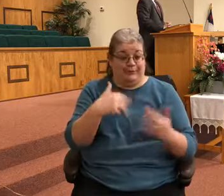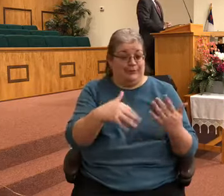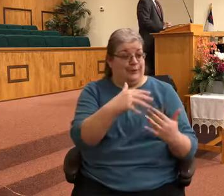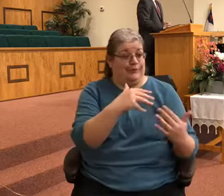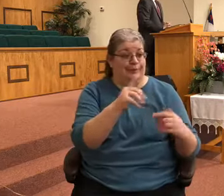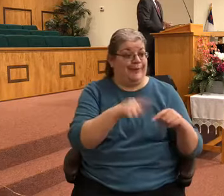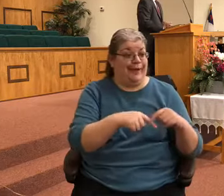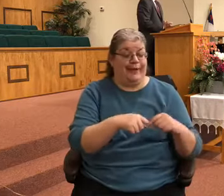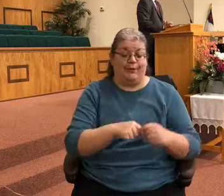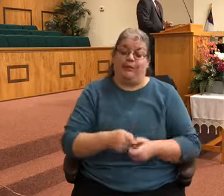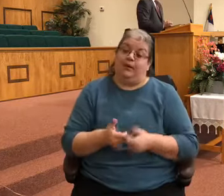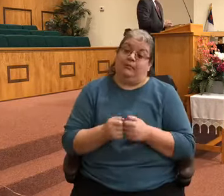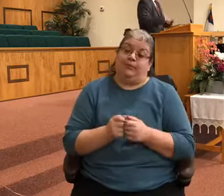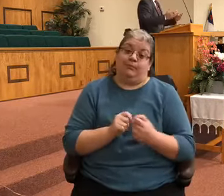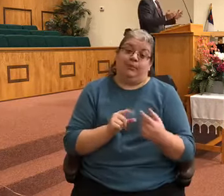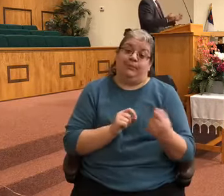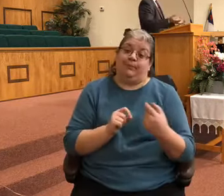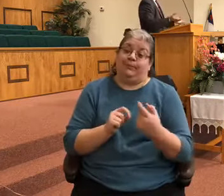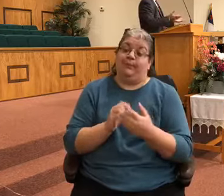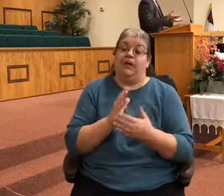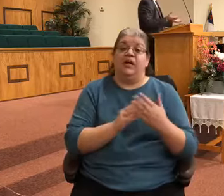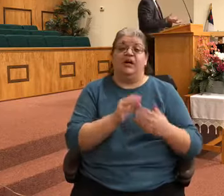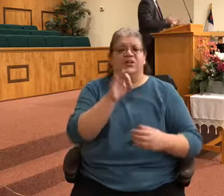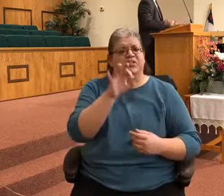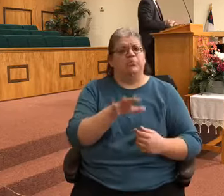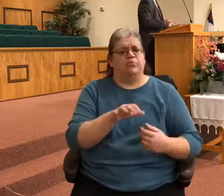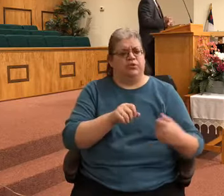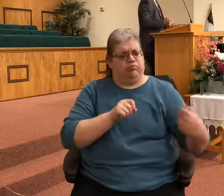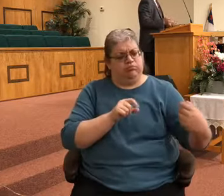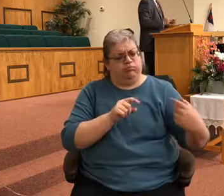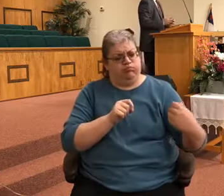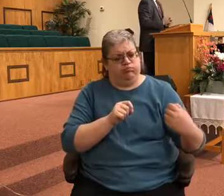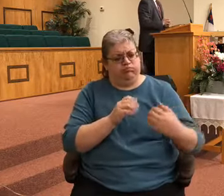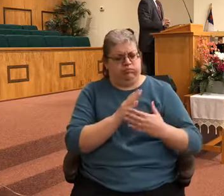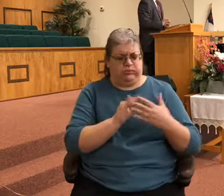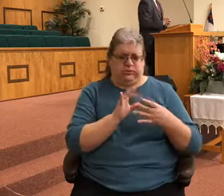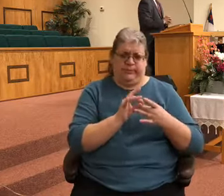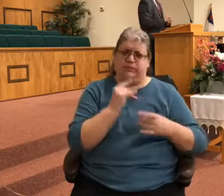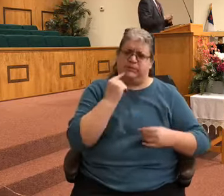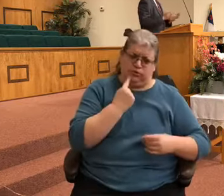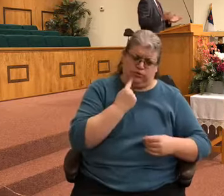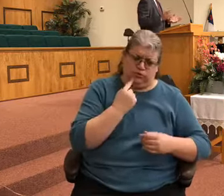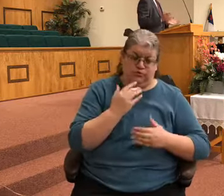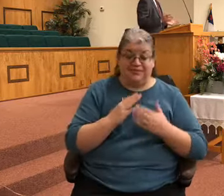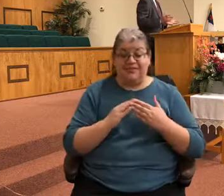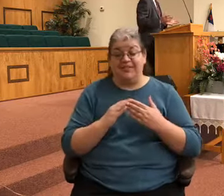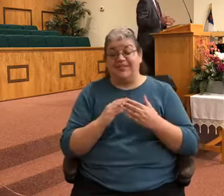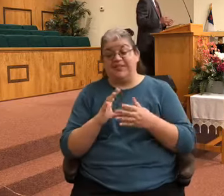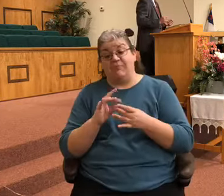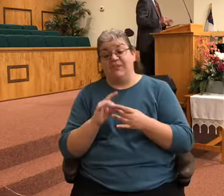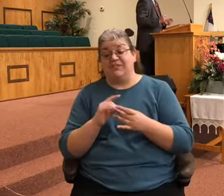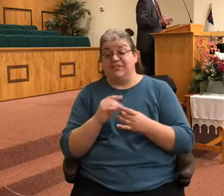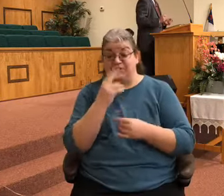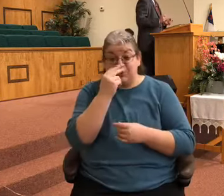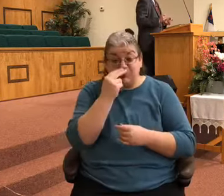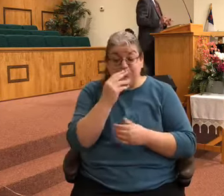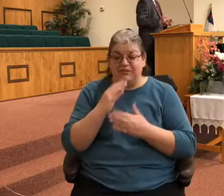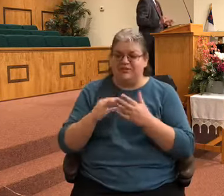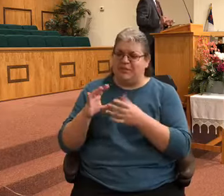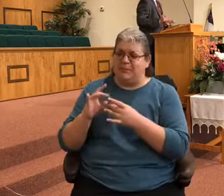text me, and they text me some serious messages, some humorous messages, and some of them were very innovative. I had one preacher